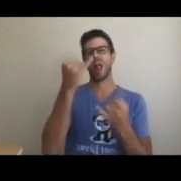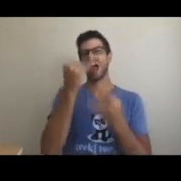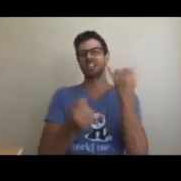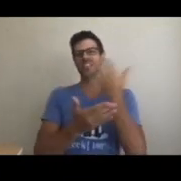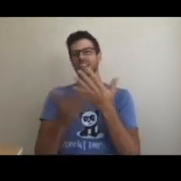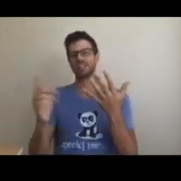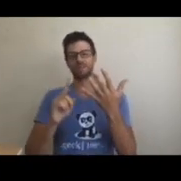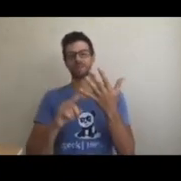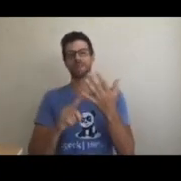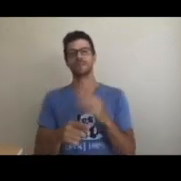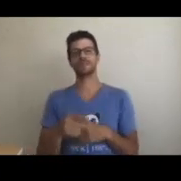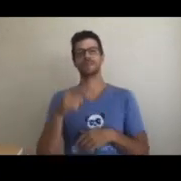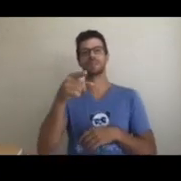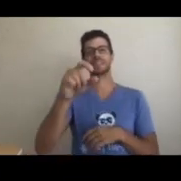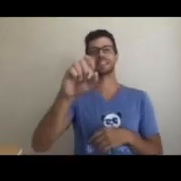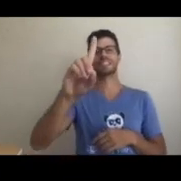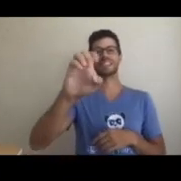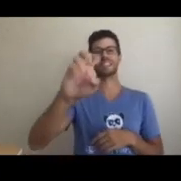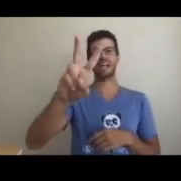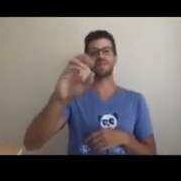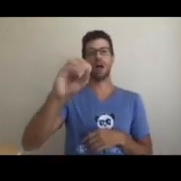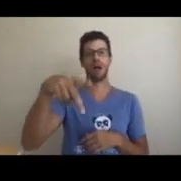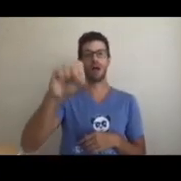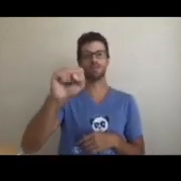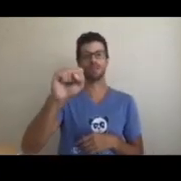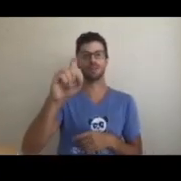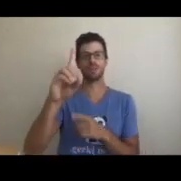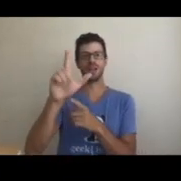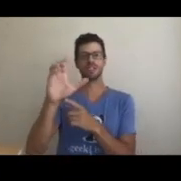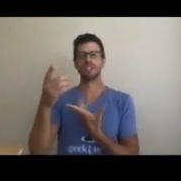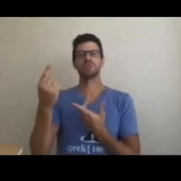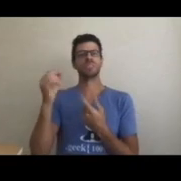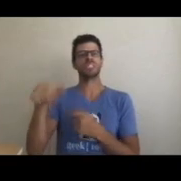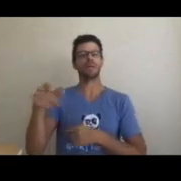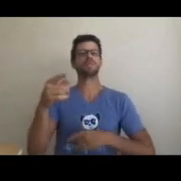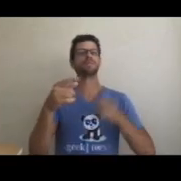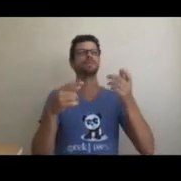Now, for the last of the five things, DevOps. DevOps.